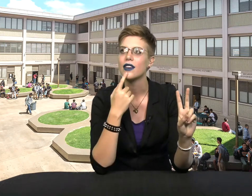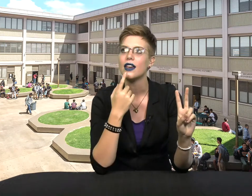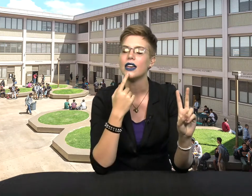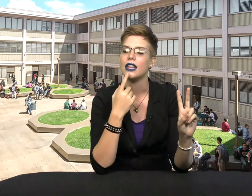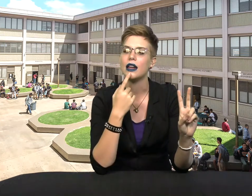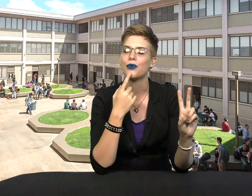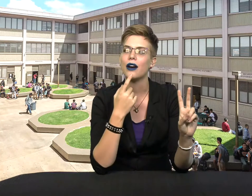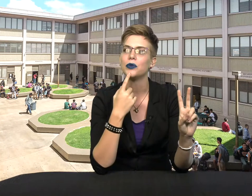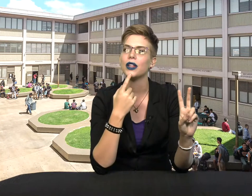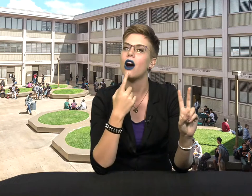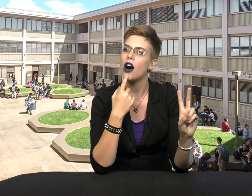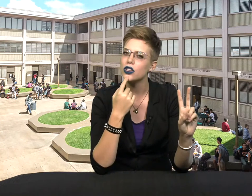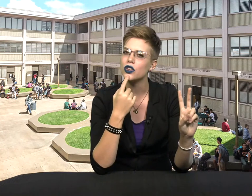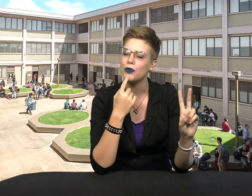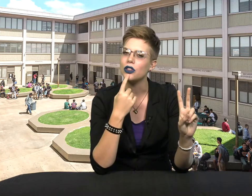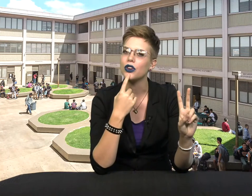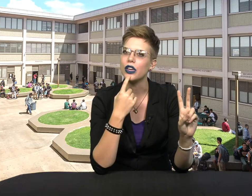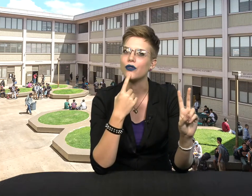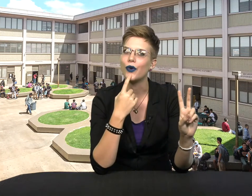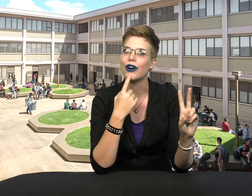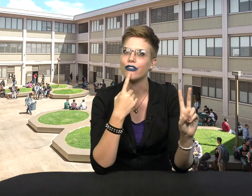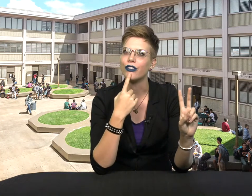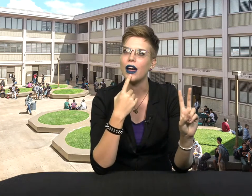And I'd probably also be looking for a friend,